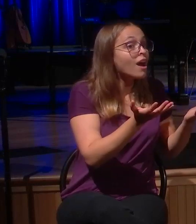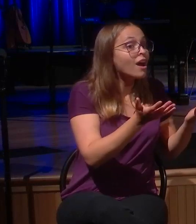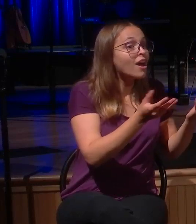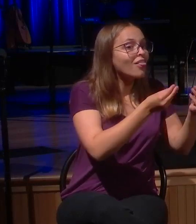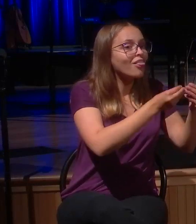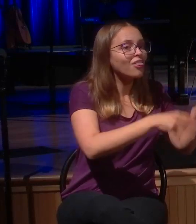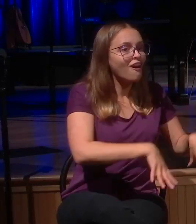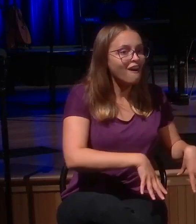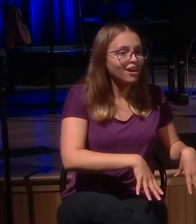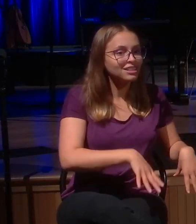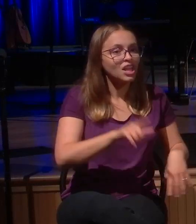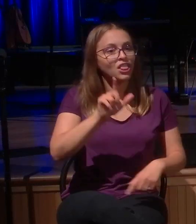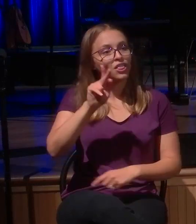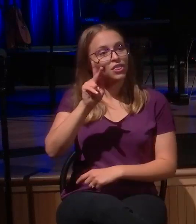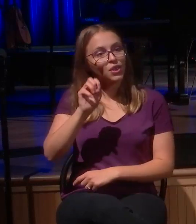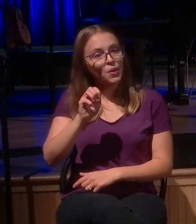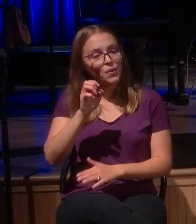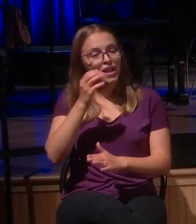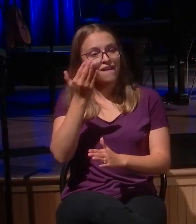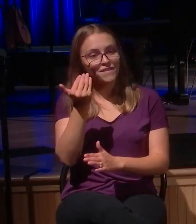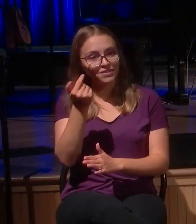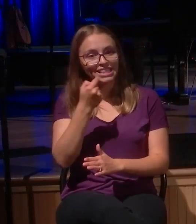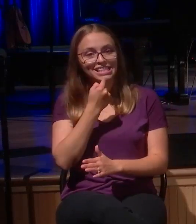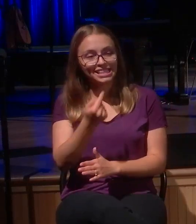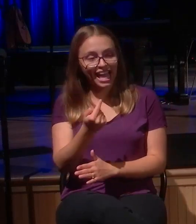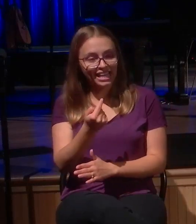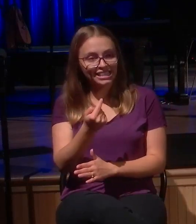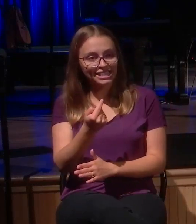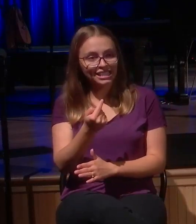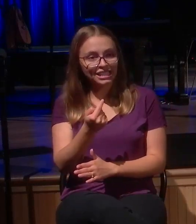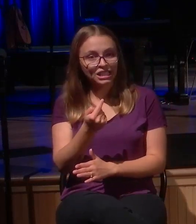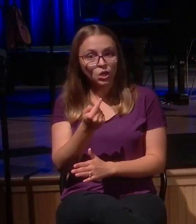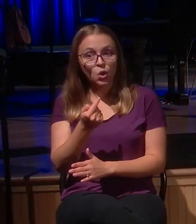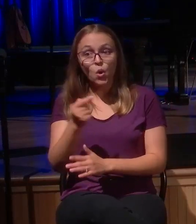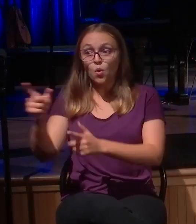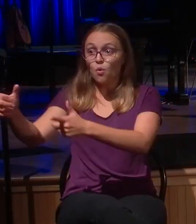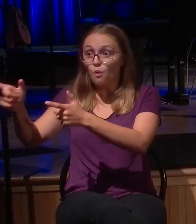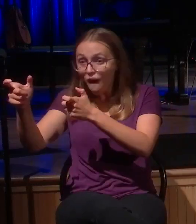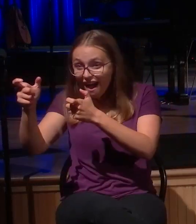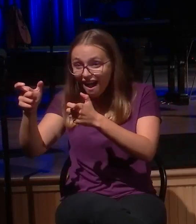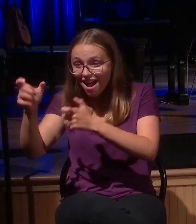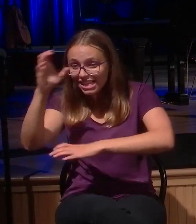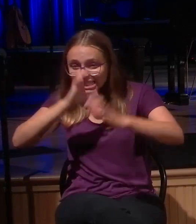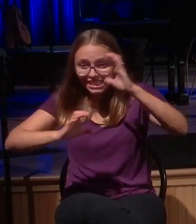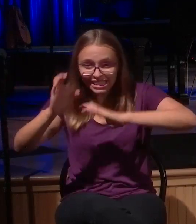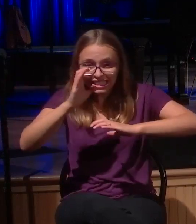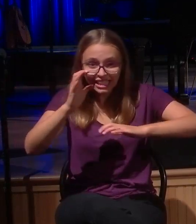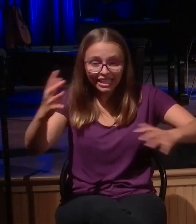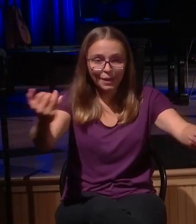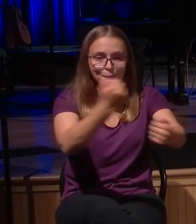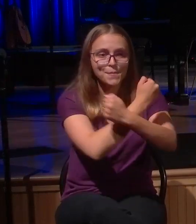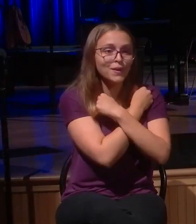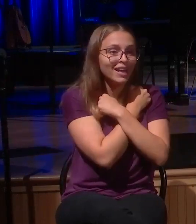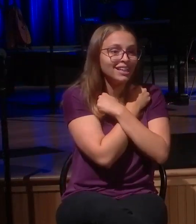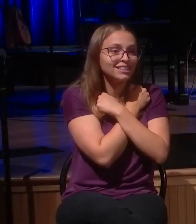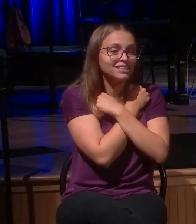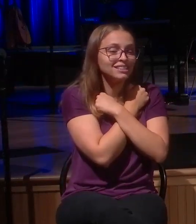Go after it. Seek after it. Run. Embrace. This is what Jesus does with sinners. Warmly embraces. He eagerly